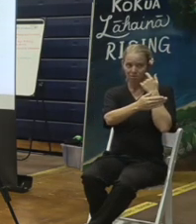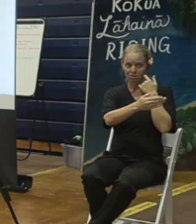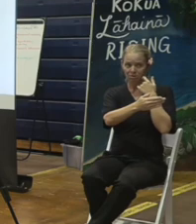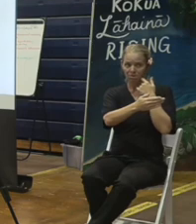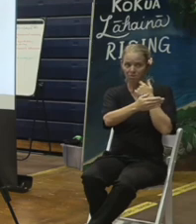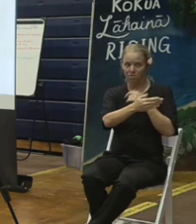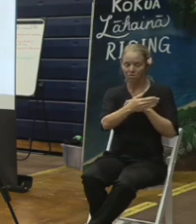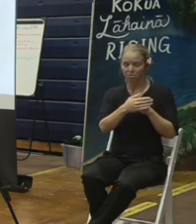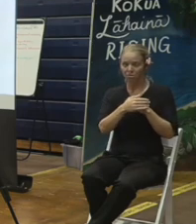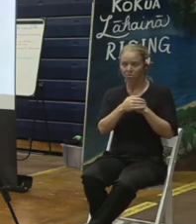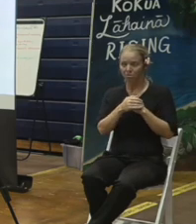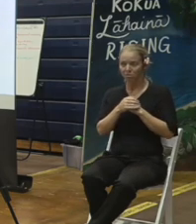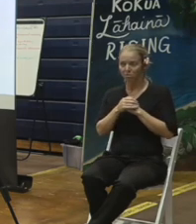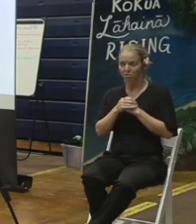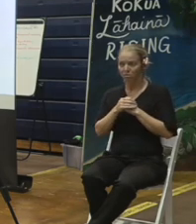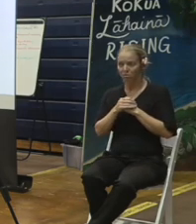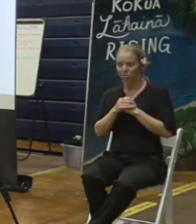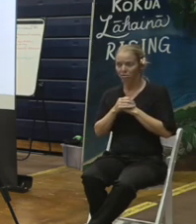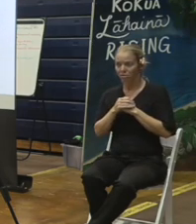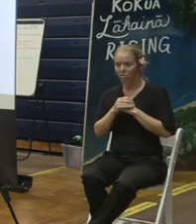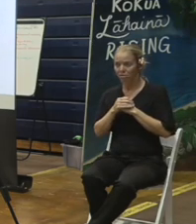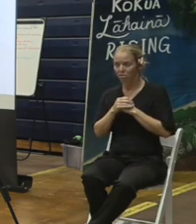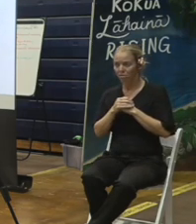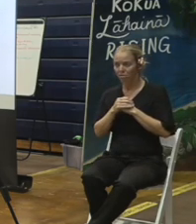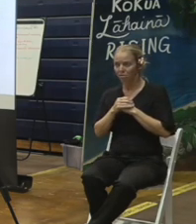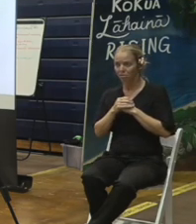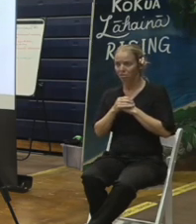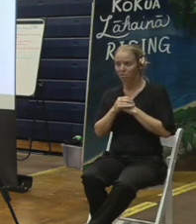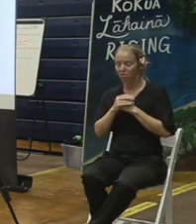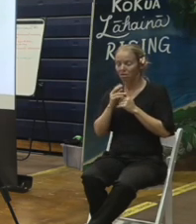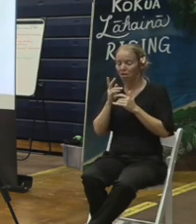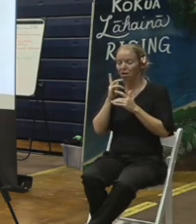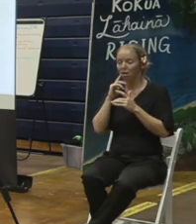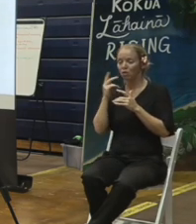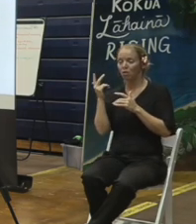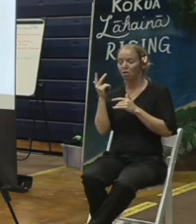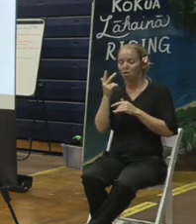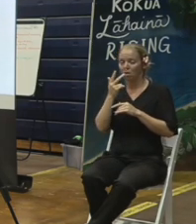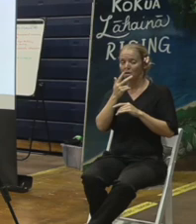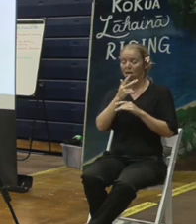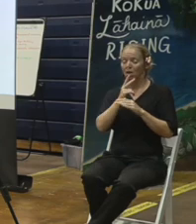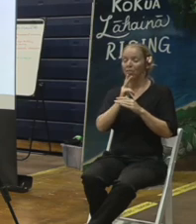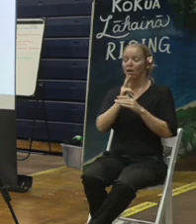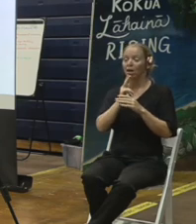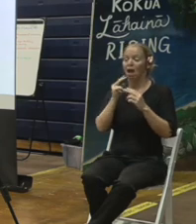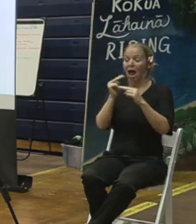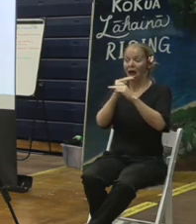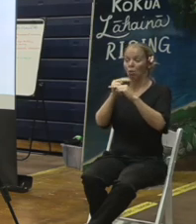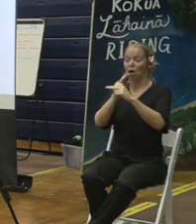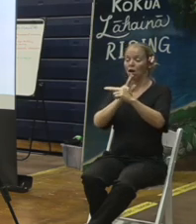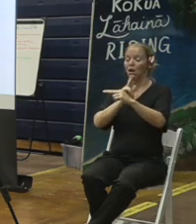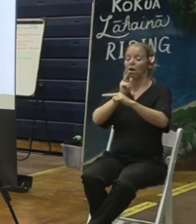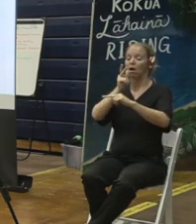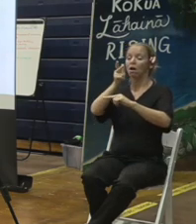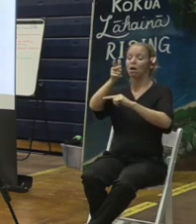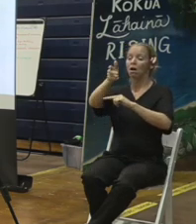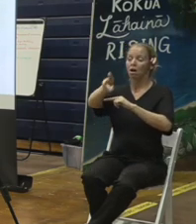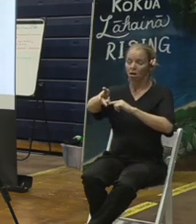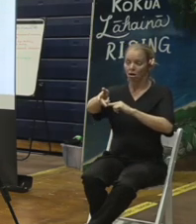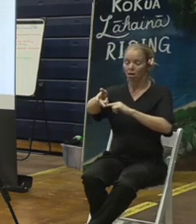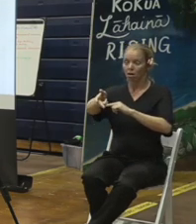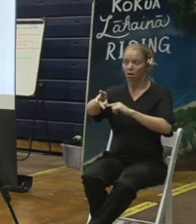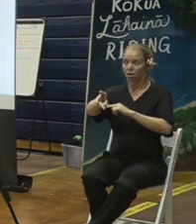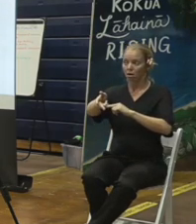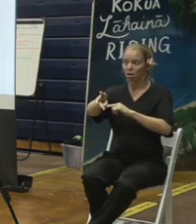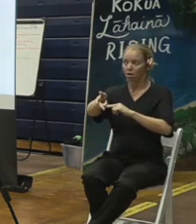temporary debris storage site as it can. We'll cross over the highway, and then we'll be on another frontage road that actually our